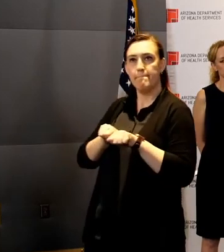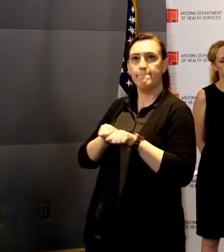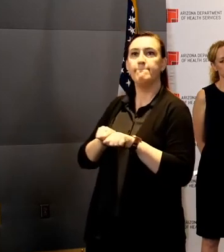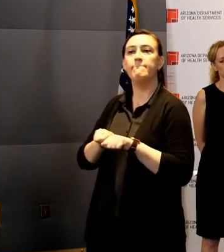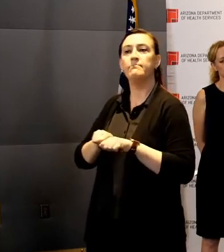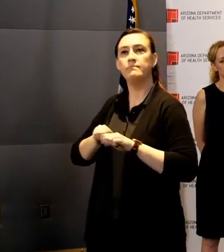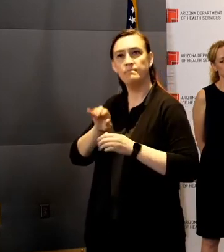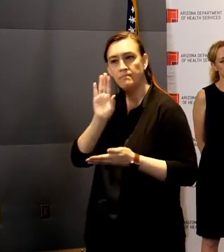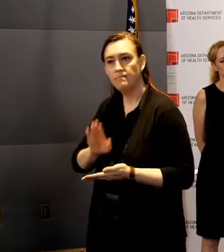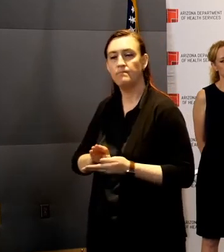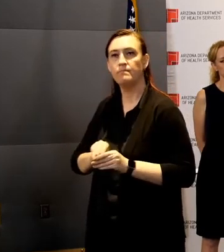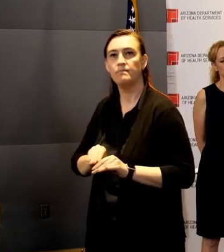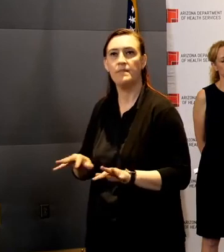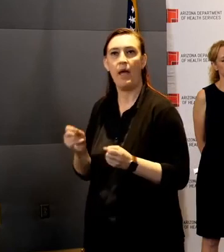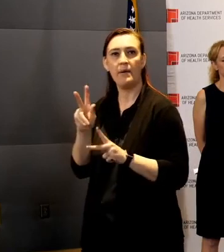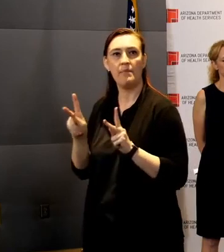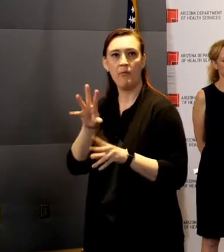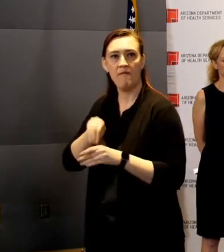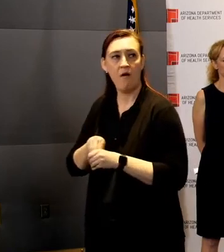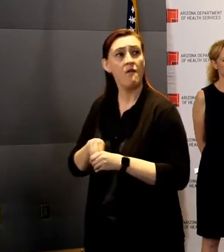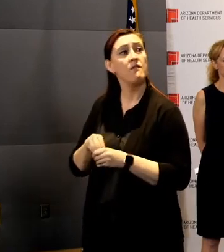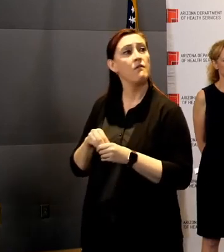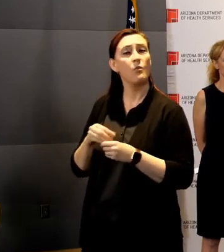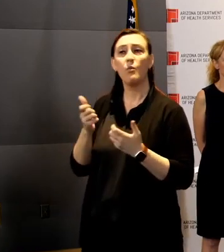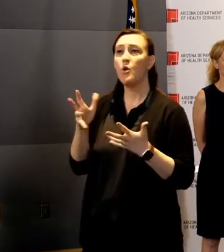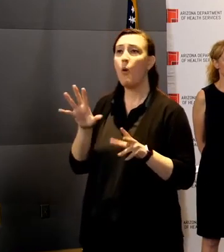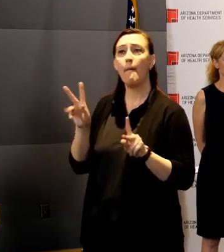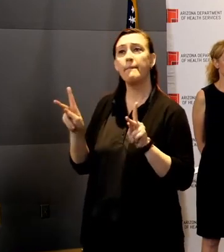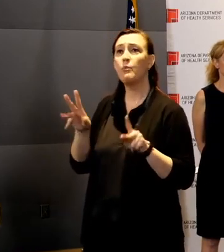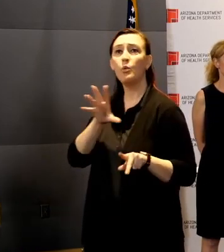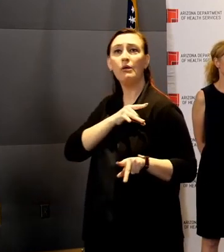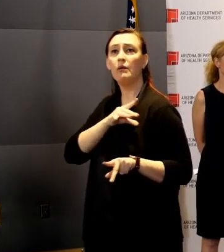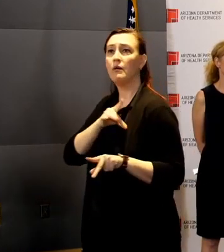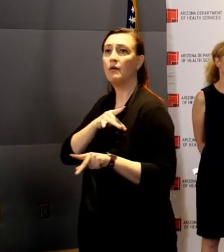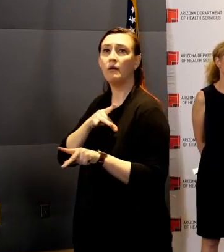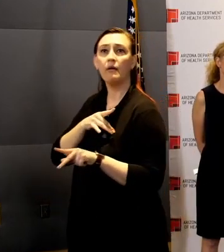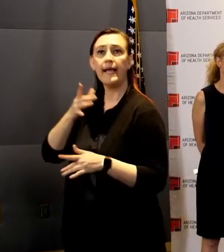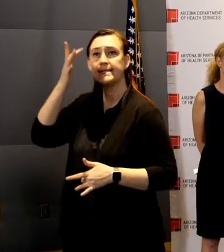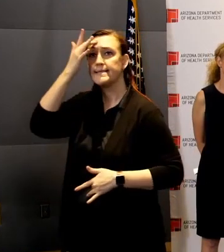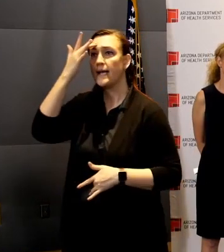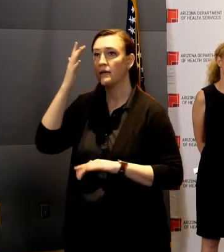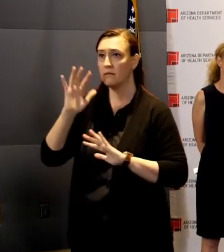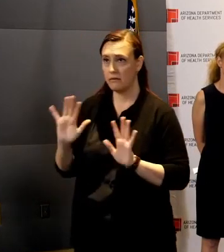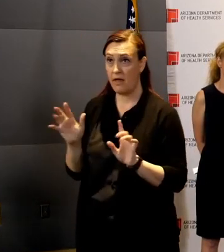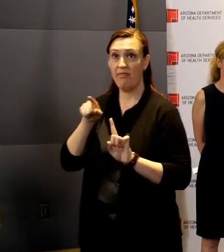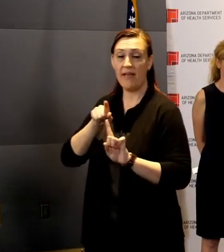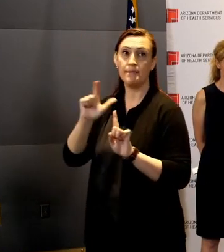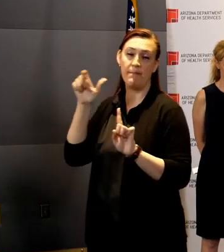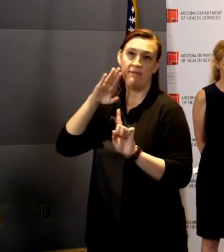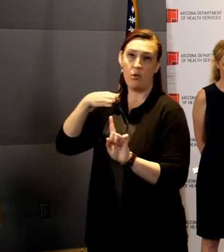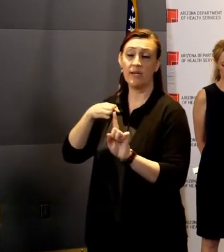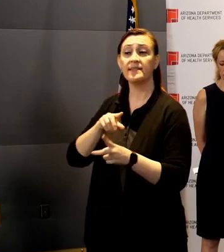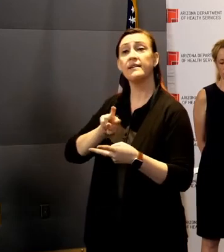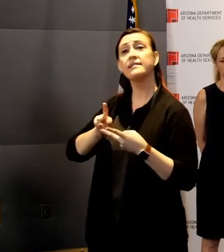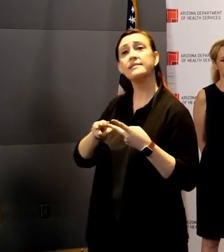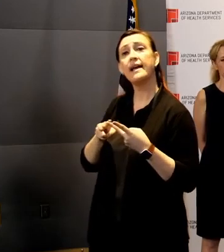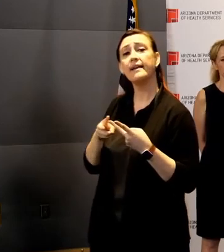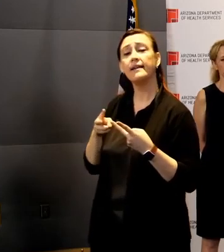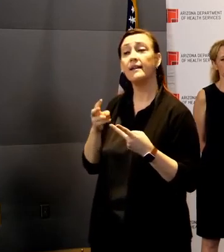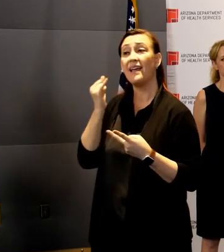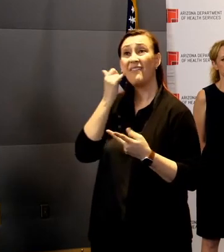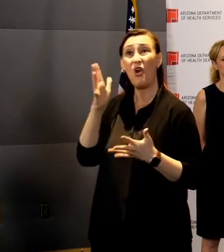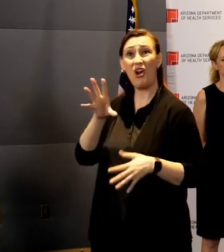avoid Arizonans contracting this disease. Secondly, for those that have it,